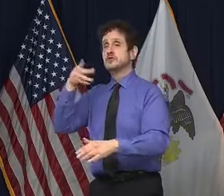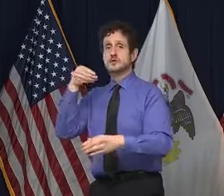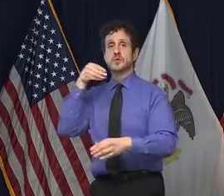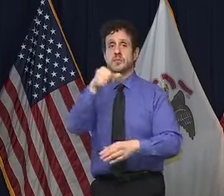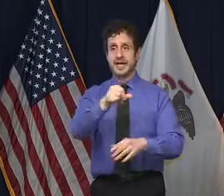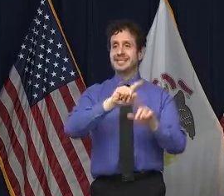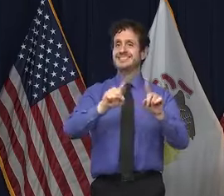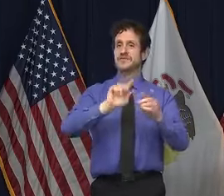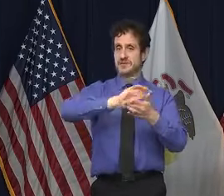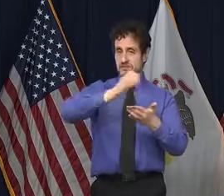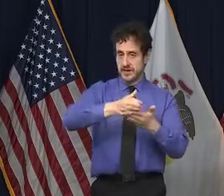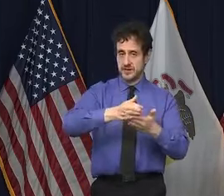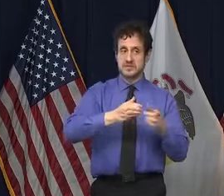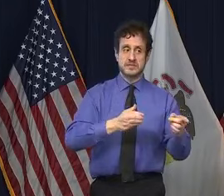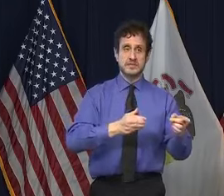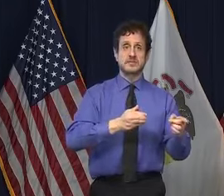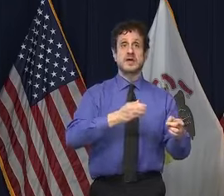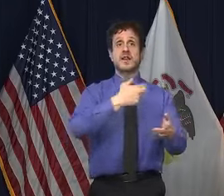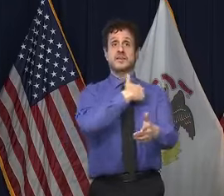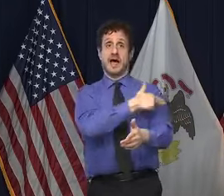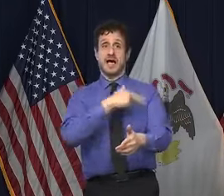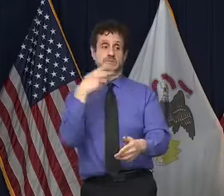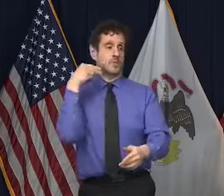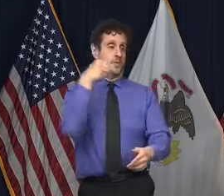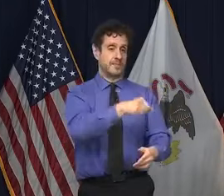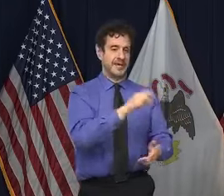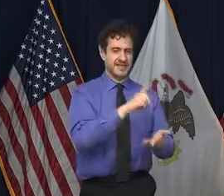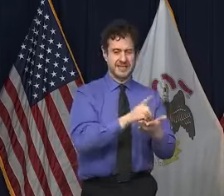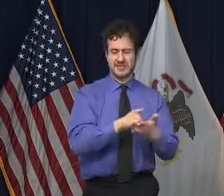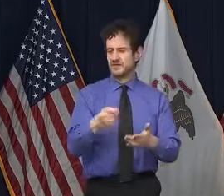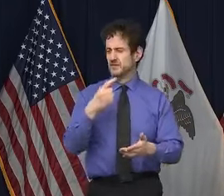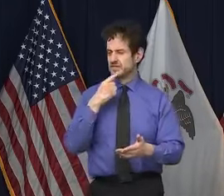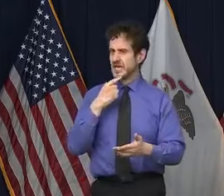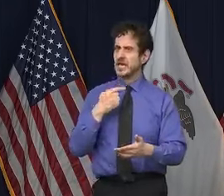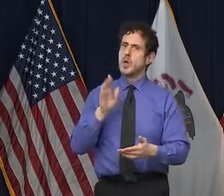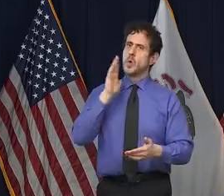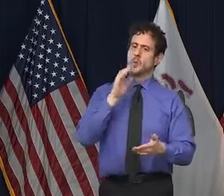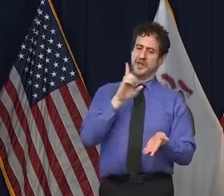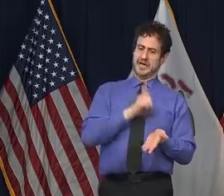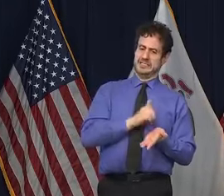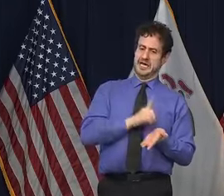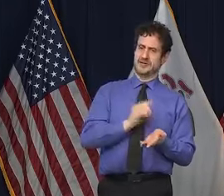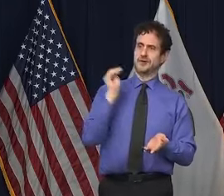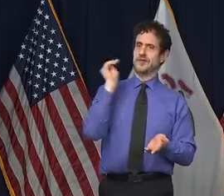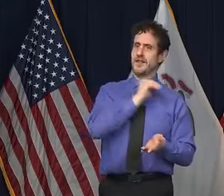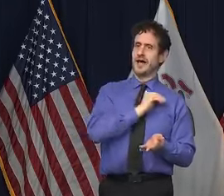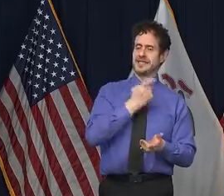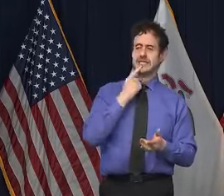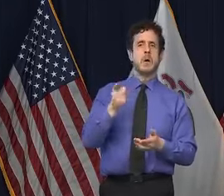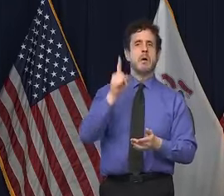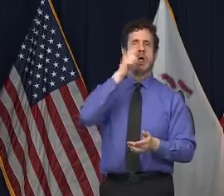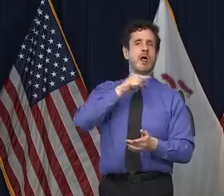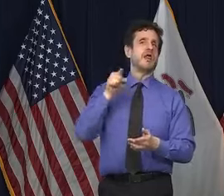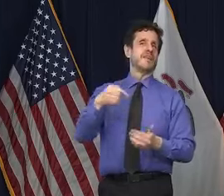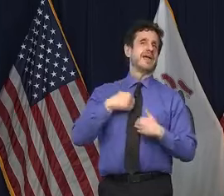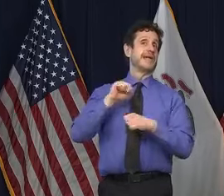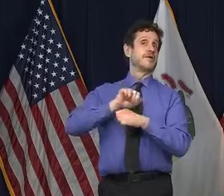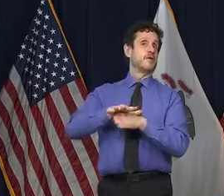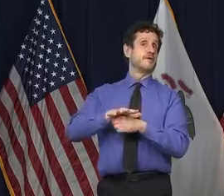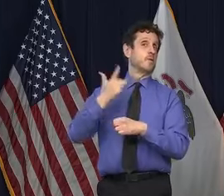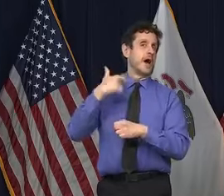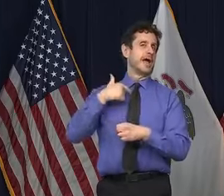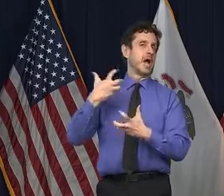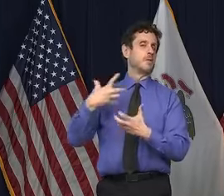hospitals. So when you say, you know, is a doctor going to fake a death certificate